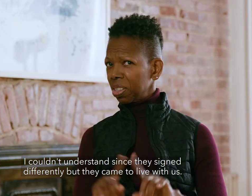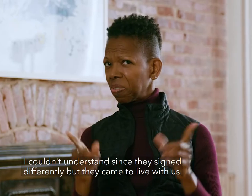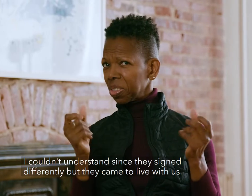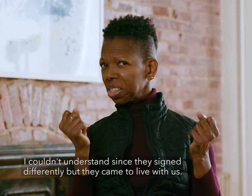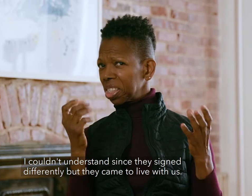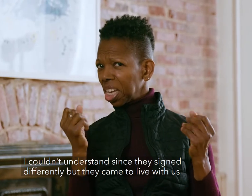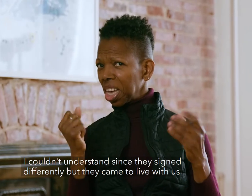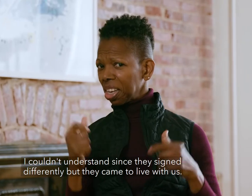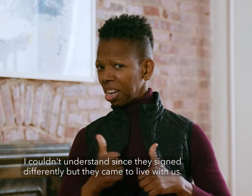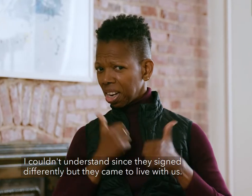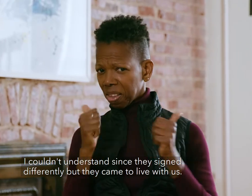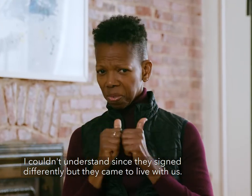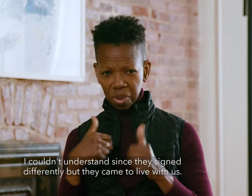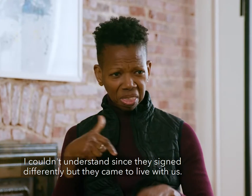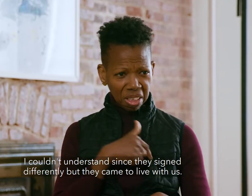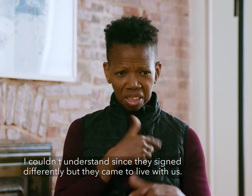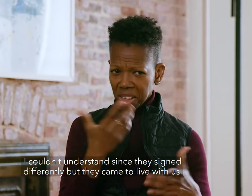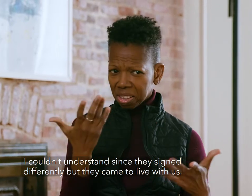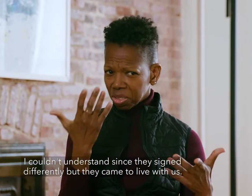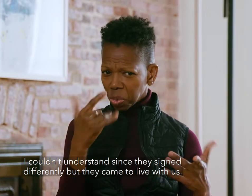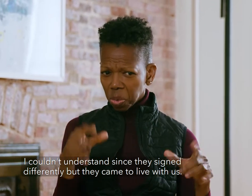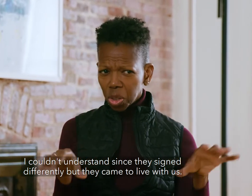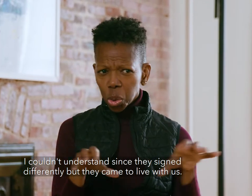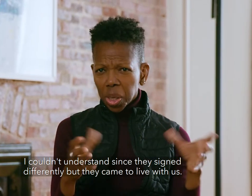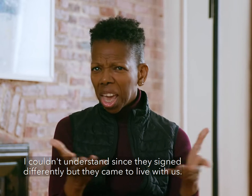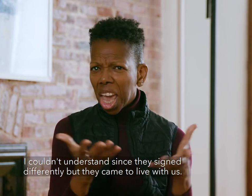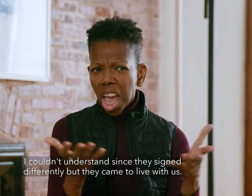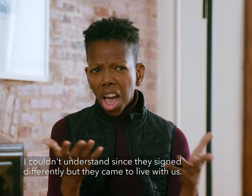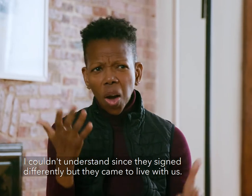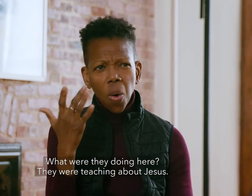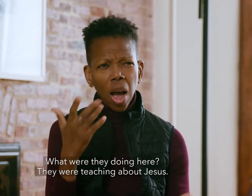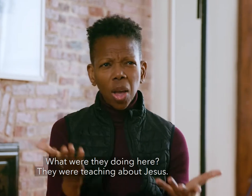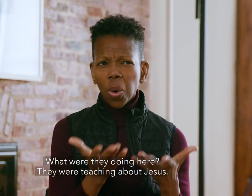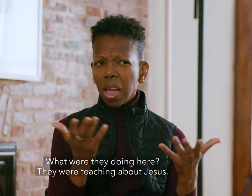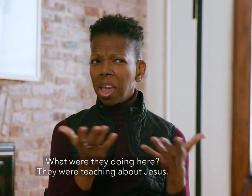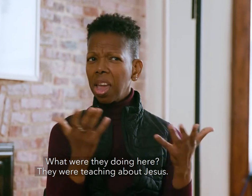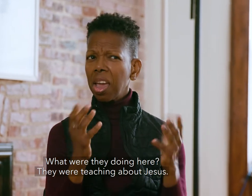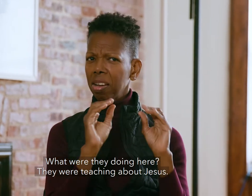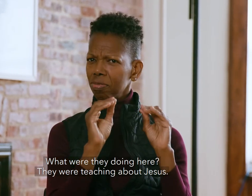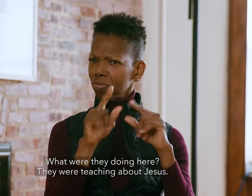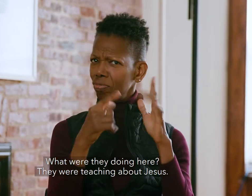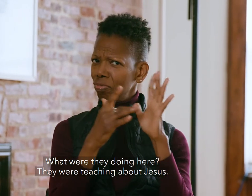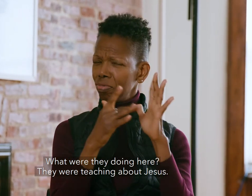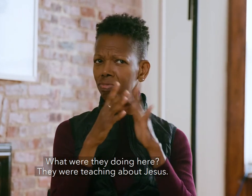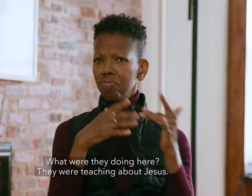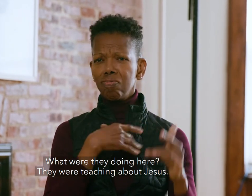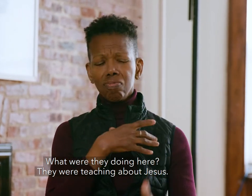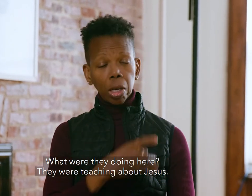couldn't understand since they signed differently. But they came to live with us. What were they doing here? They were teaching